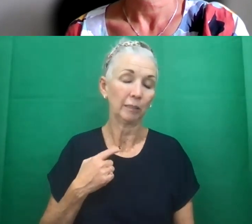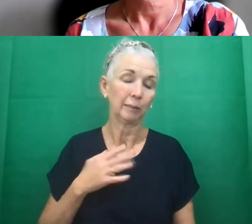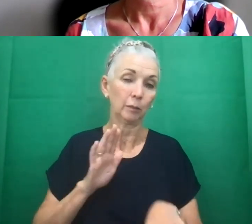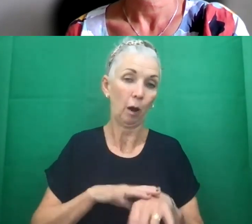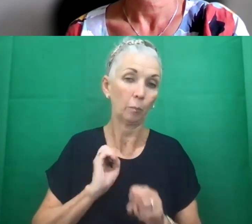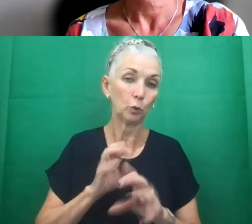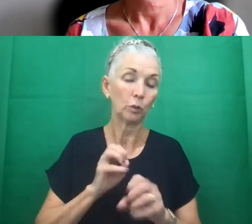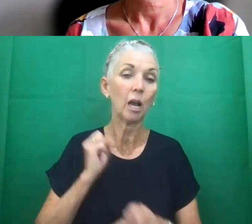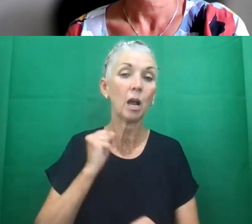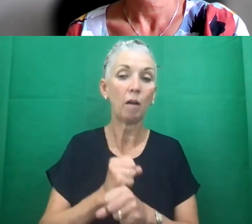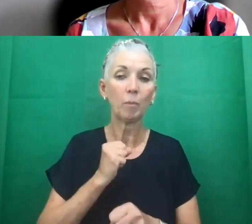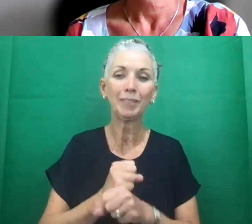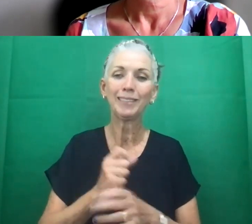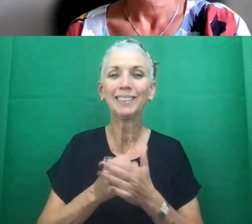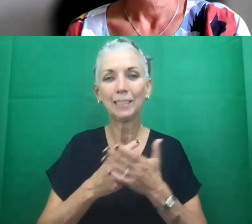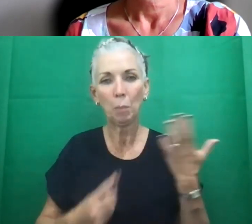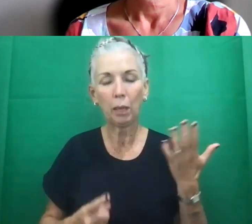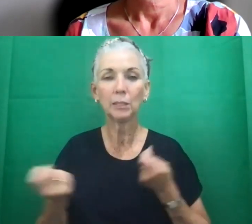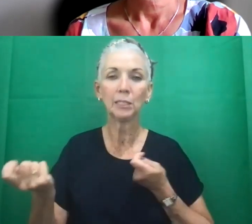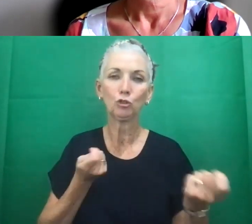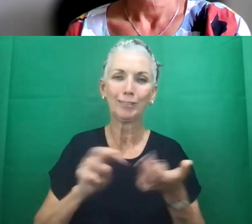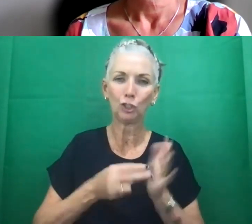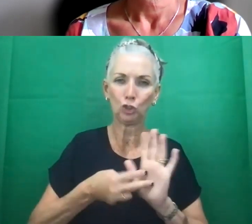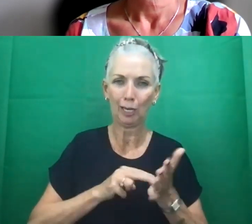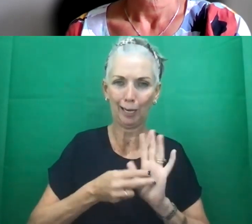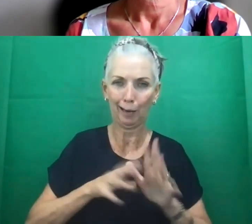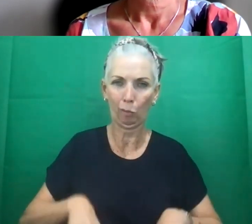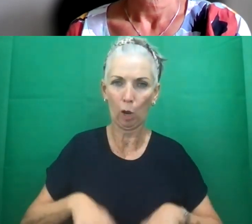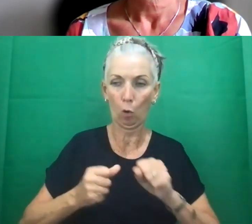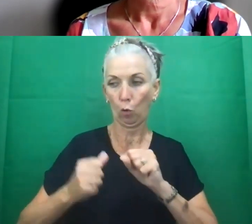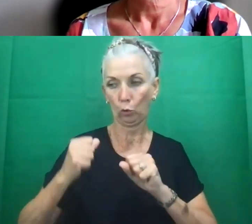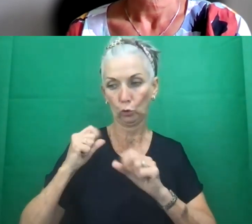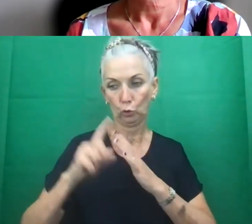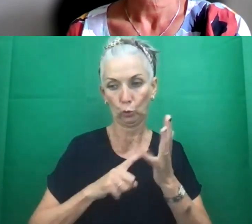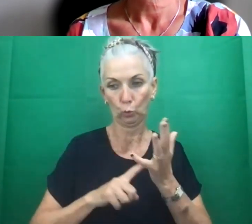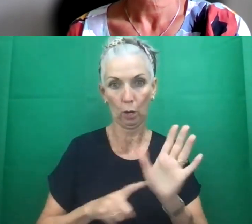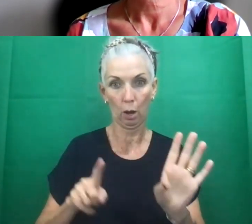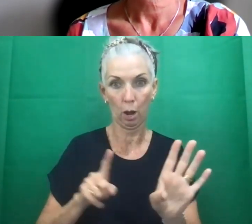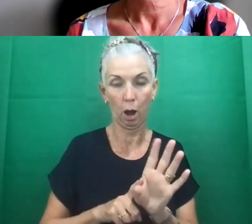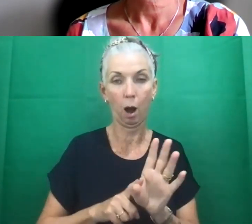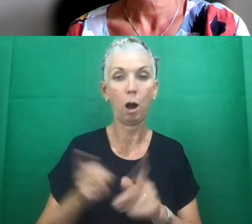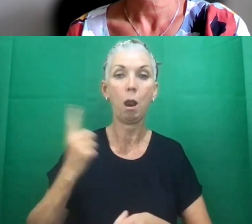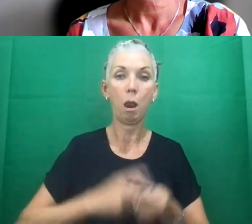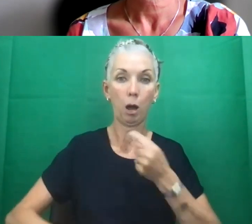government's disability strategy, which they launched in July last year, 2021.